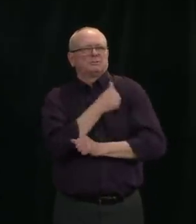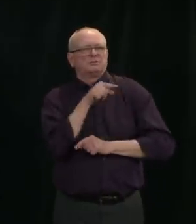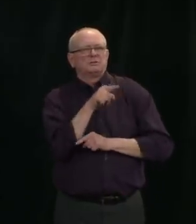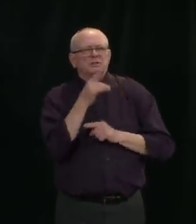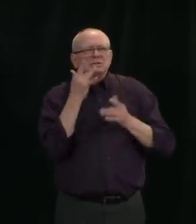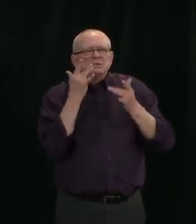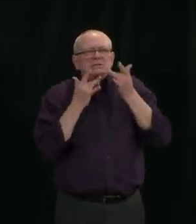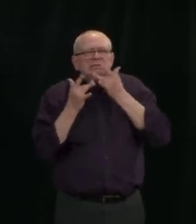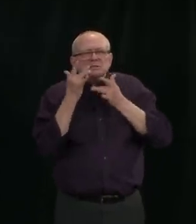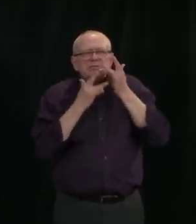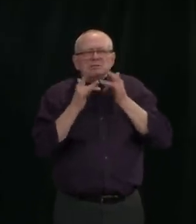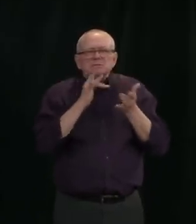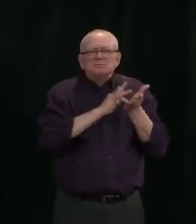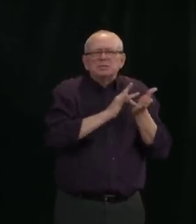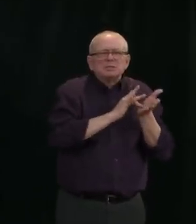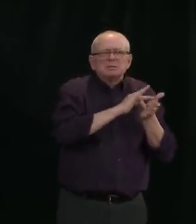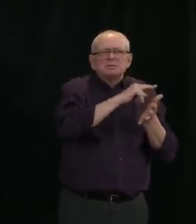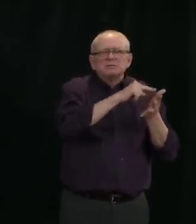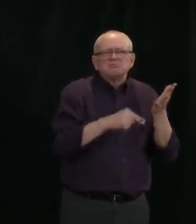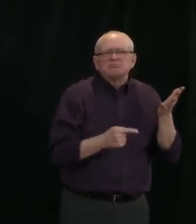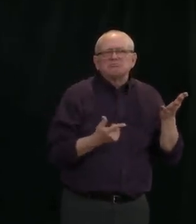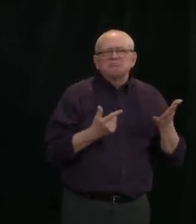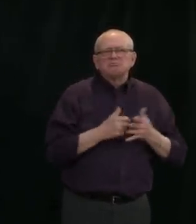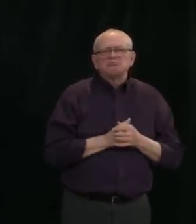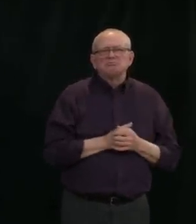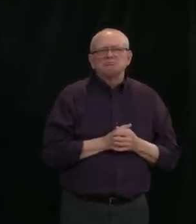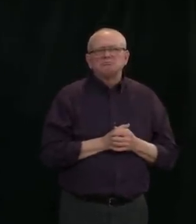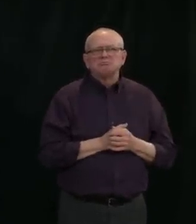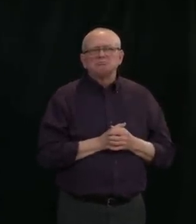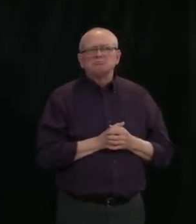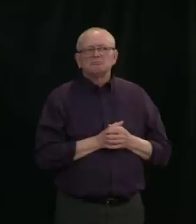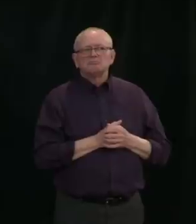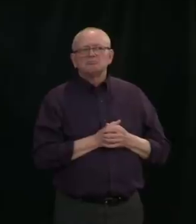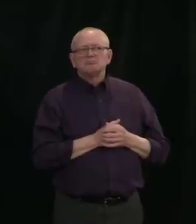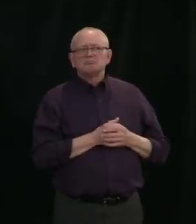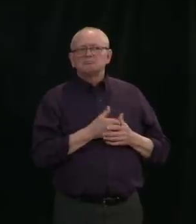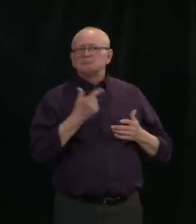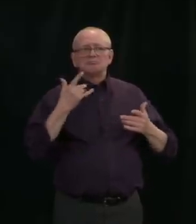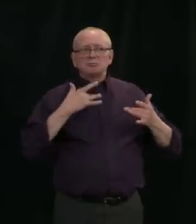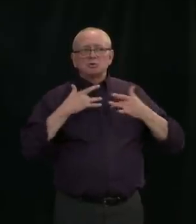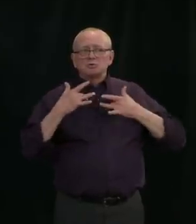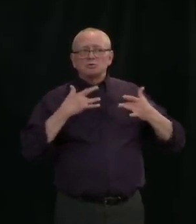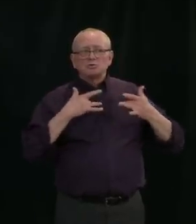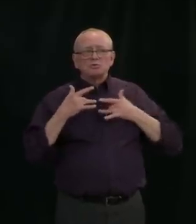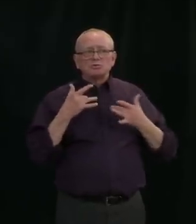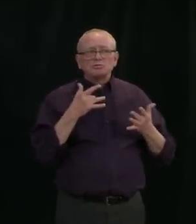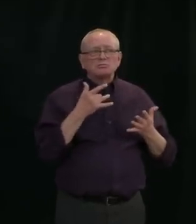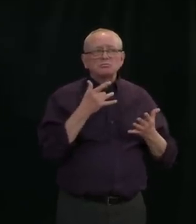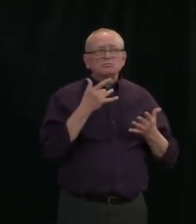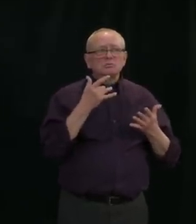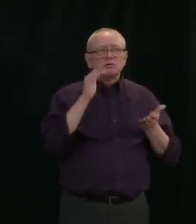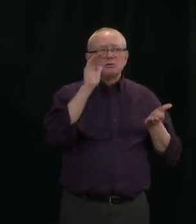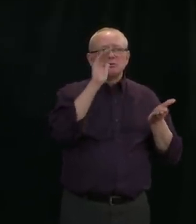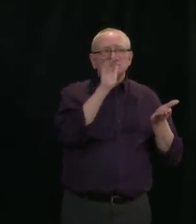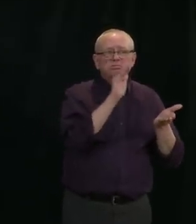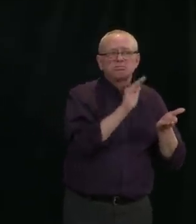we are hearing concerns about that elsewhere, a shortage of drugs needed in the hospital to fight COVID.